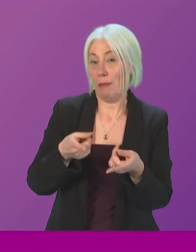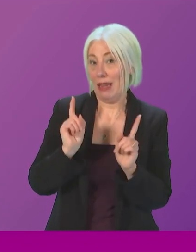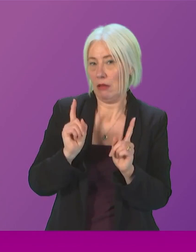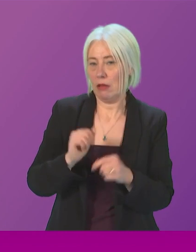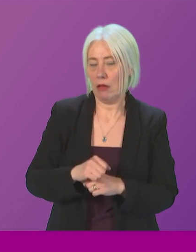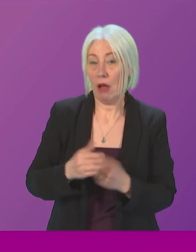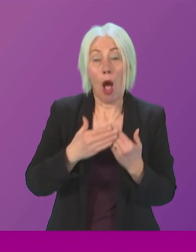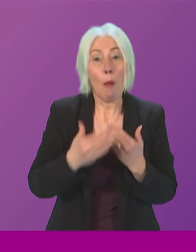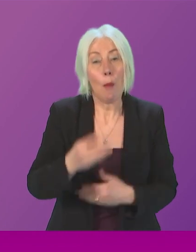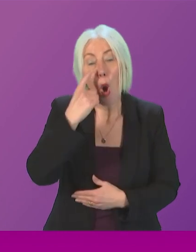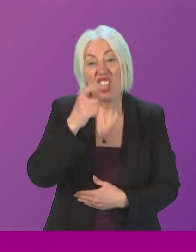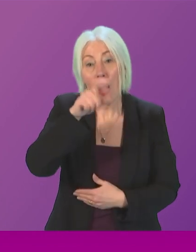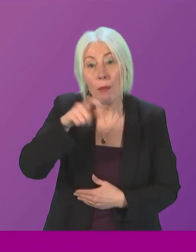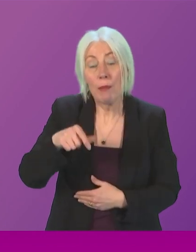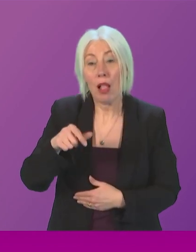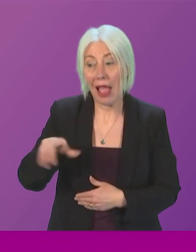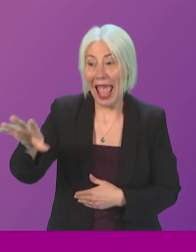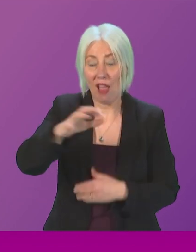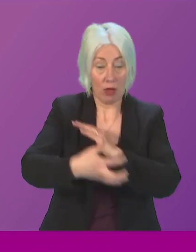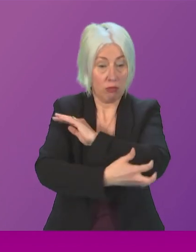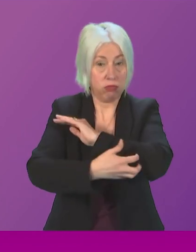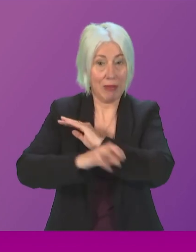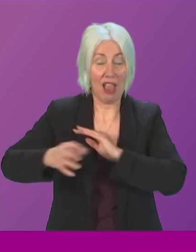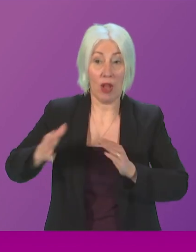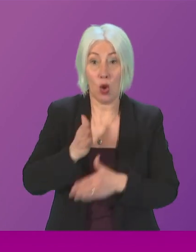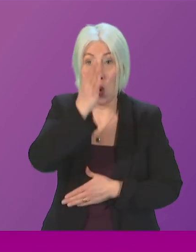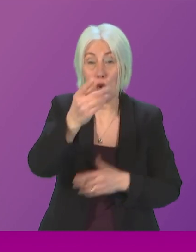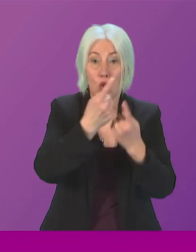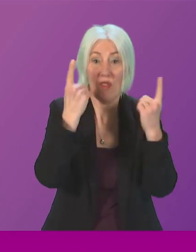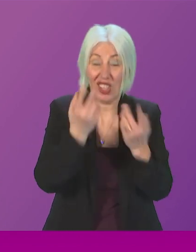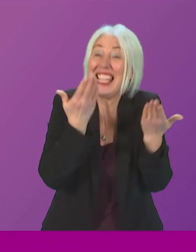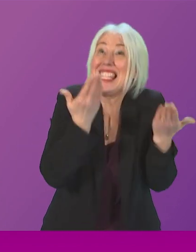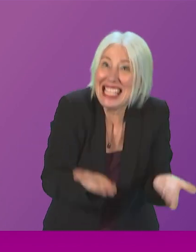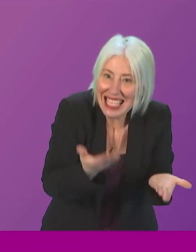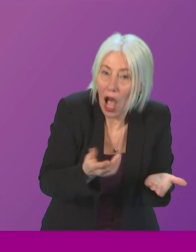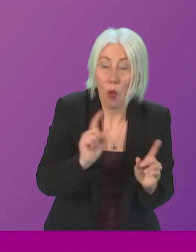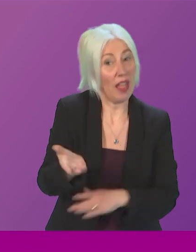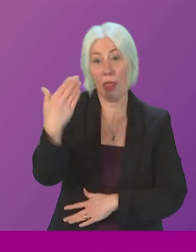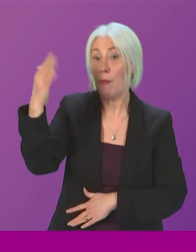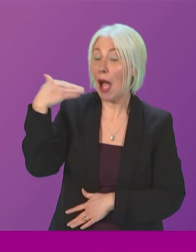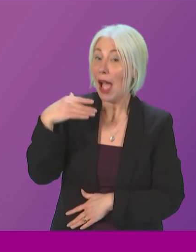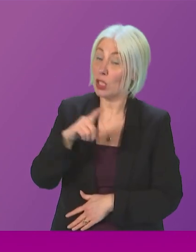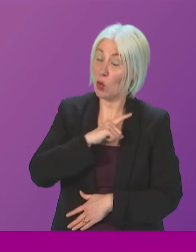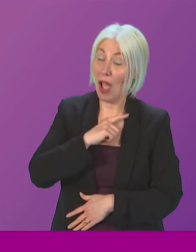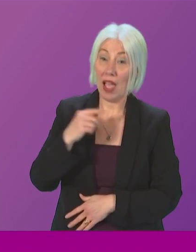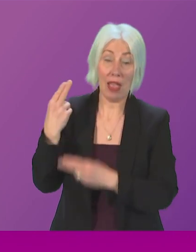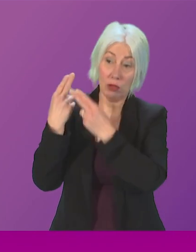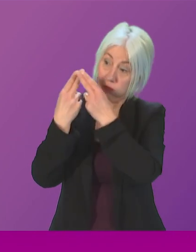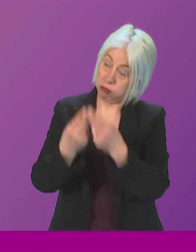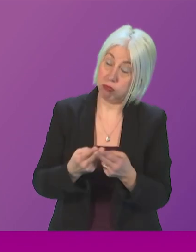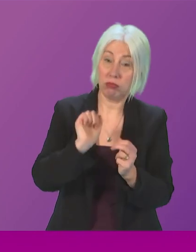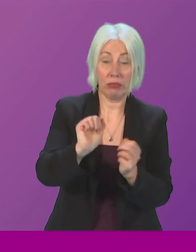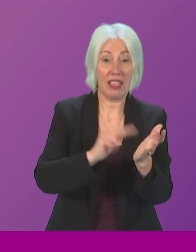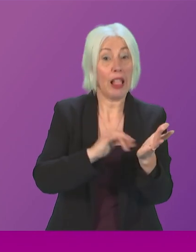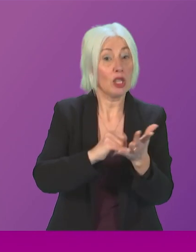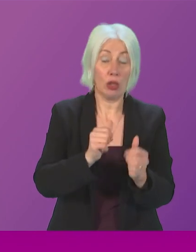more young people from areas of deprivation going to university now than there ever have been before that is down to the legacy of Nicola